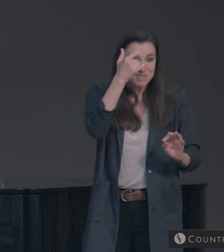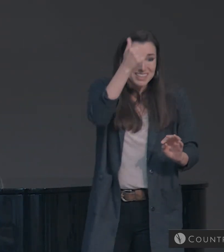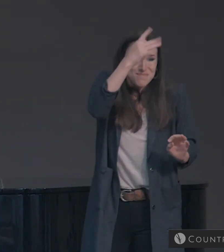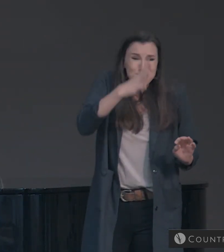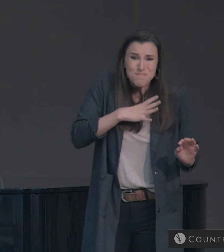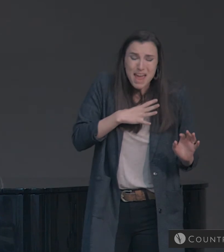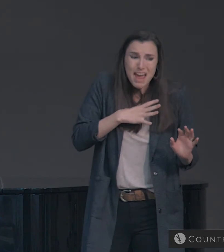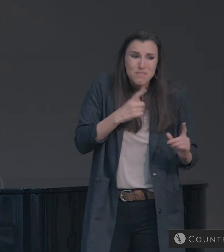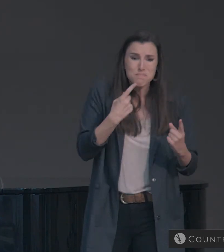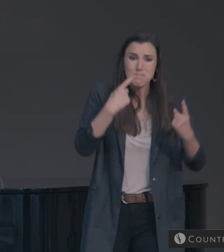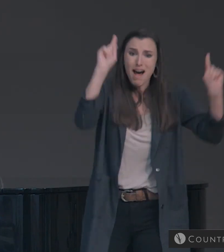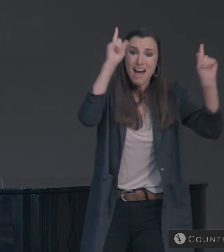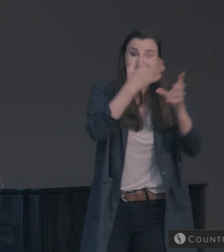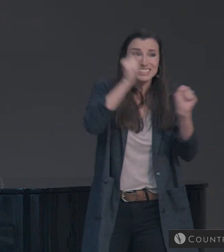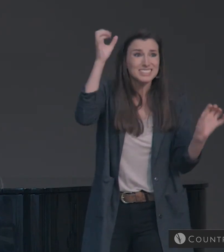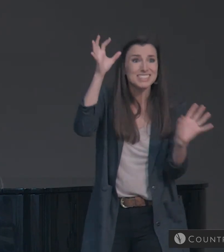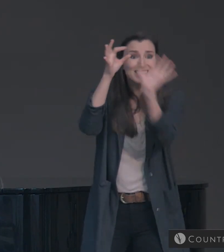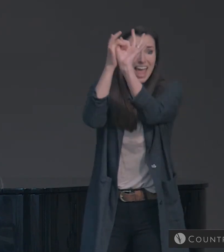This is God's patience.